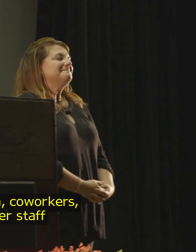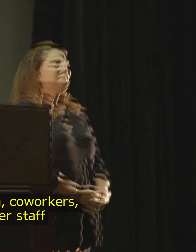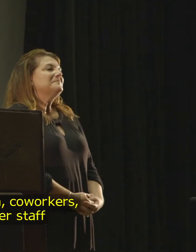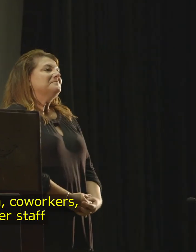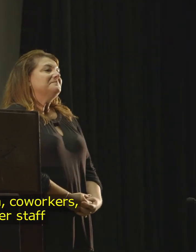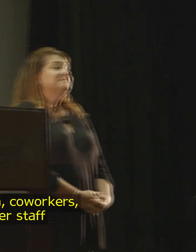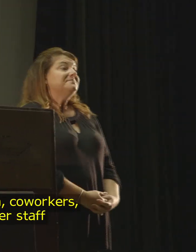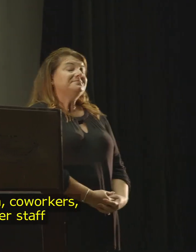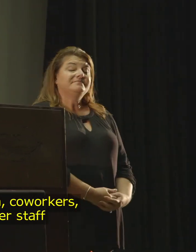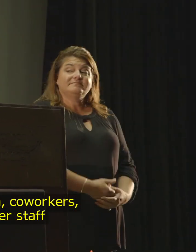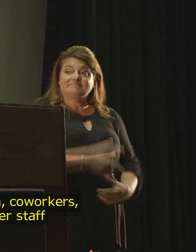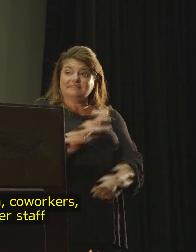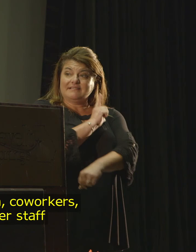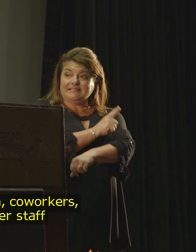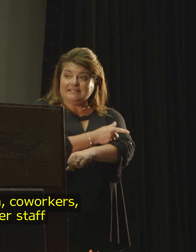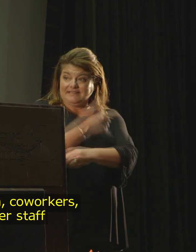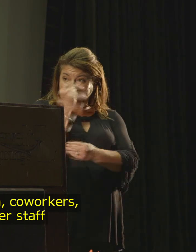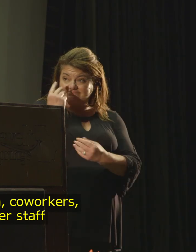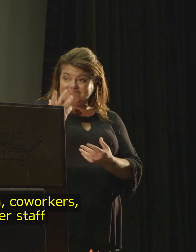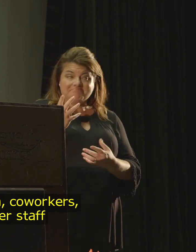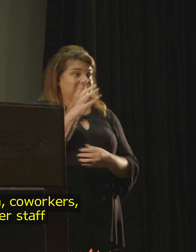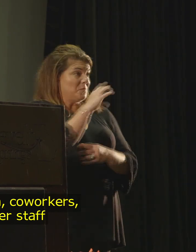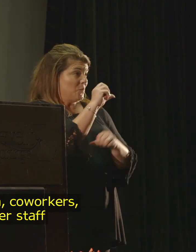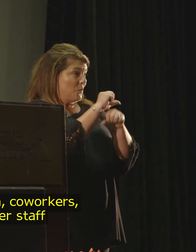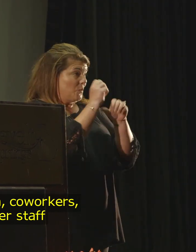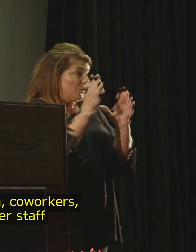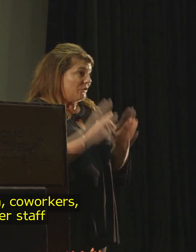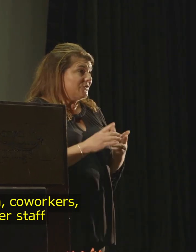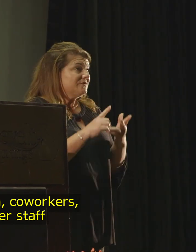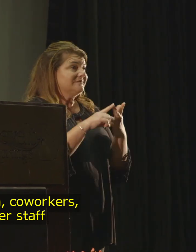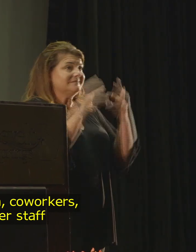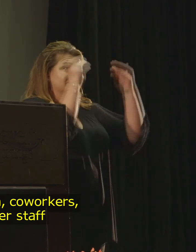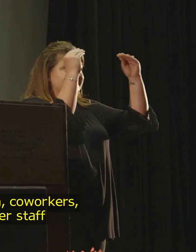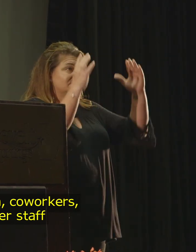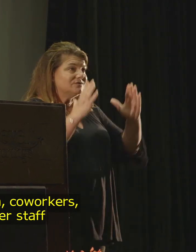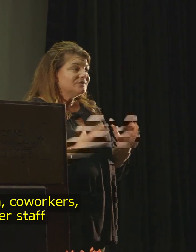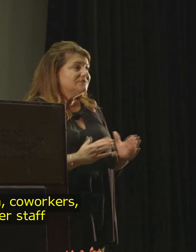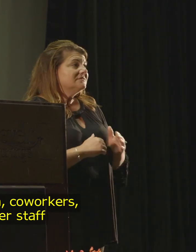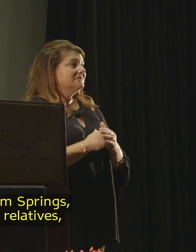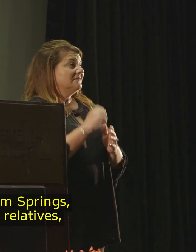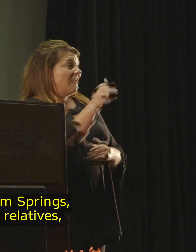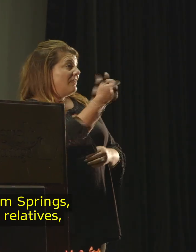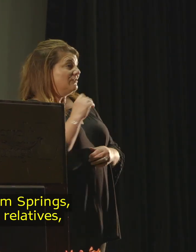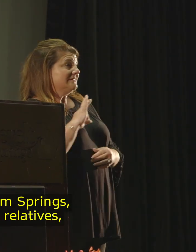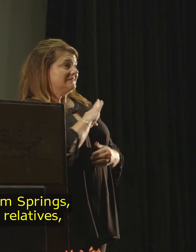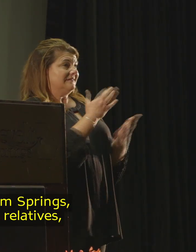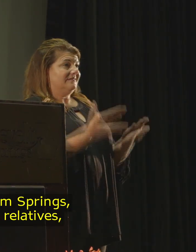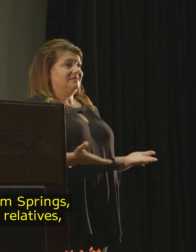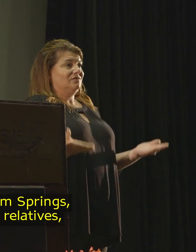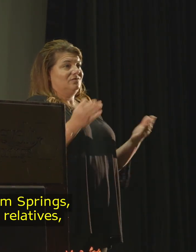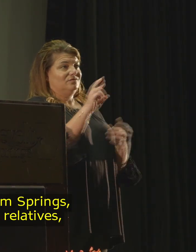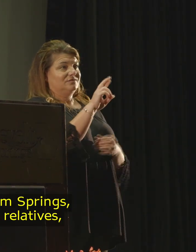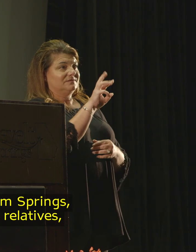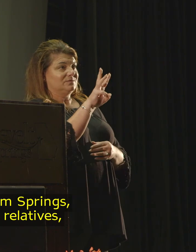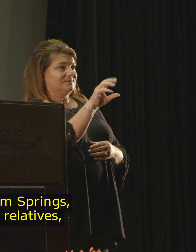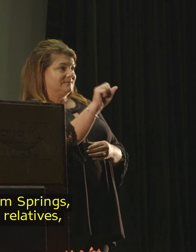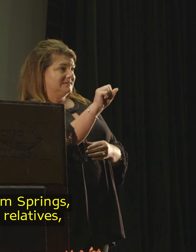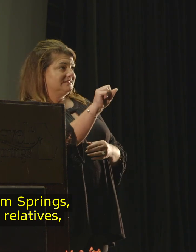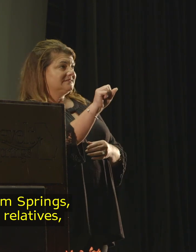Lee, coworkers, teachers, other staff of Roosevelt Warm Springs,